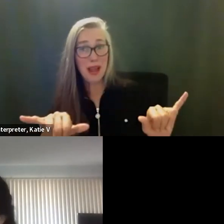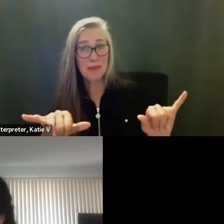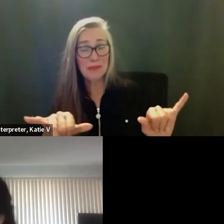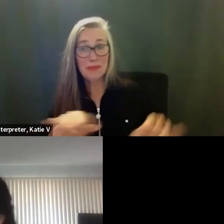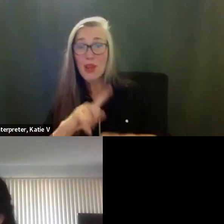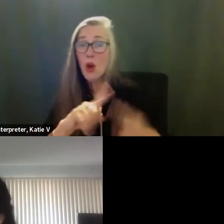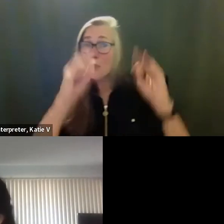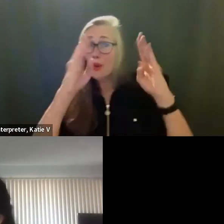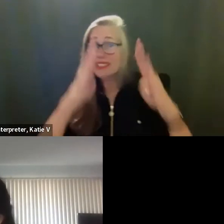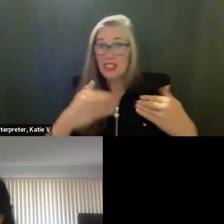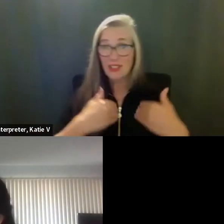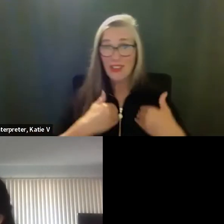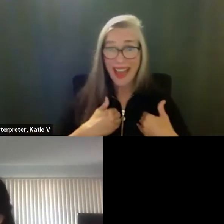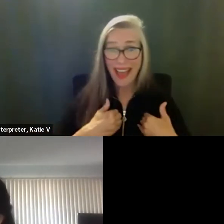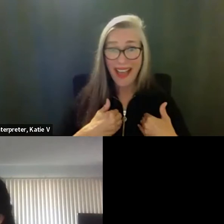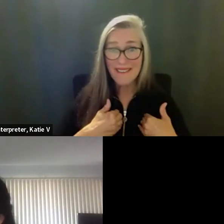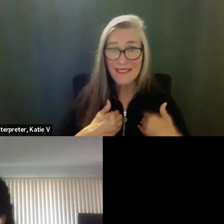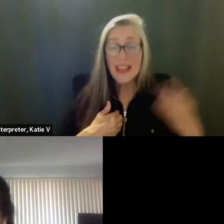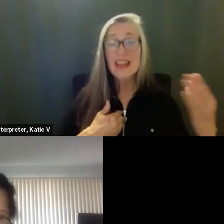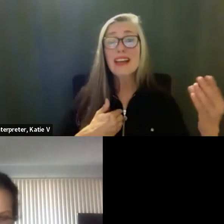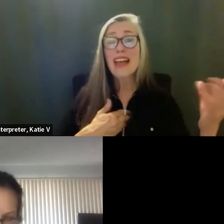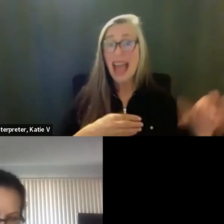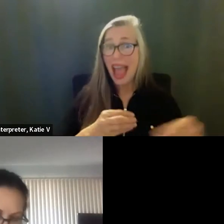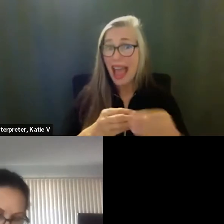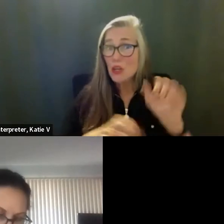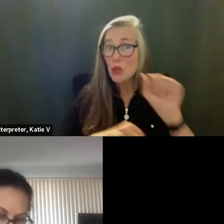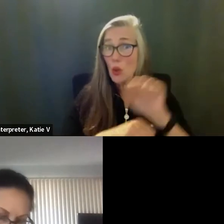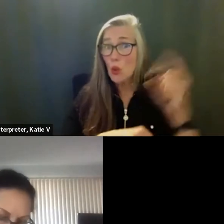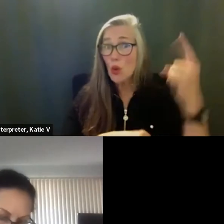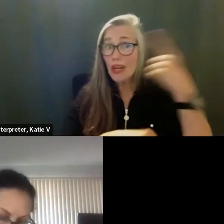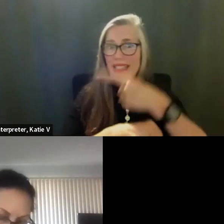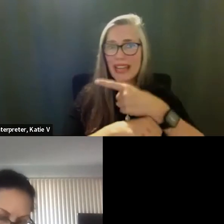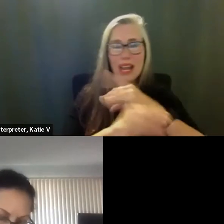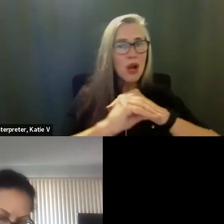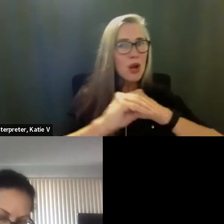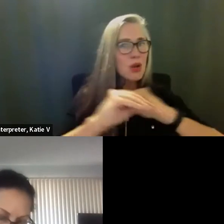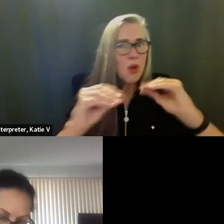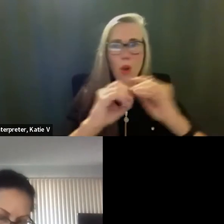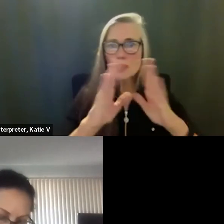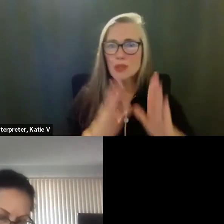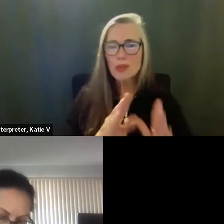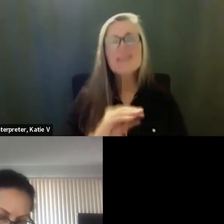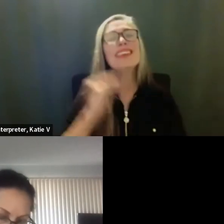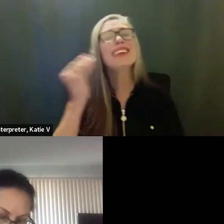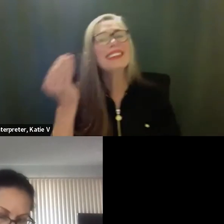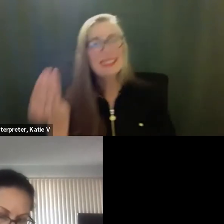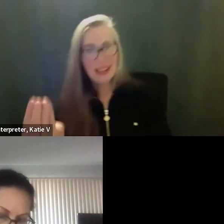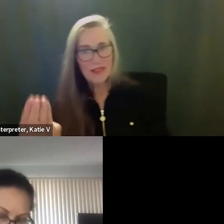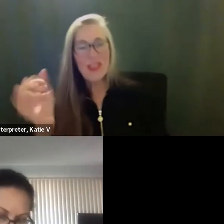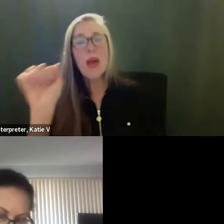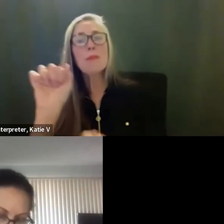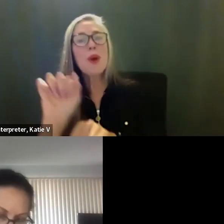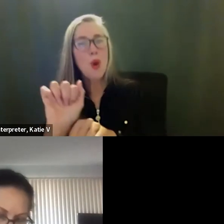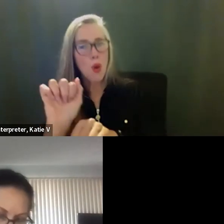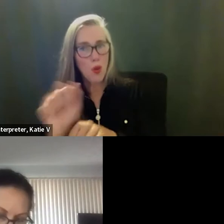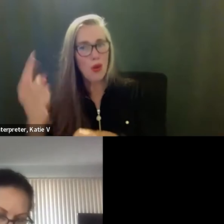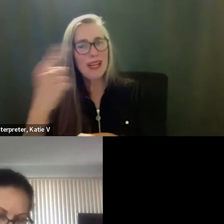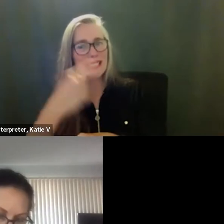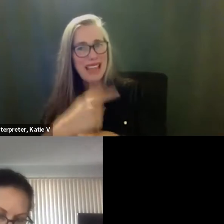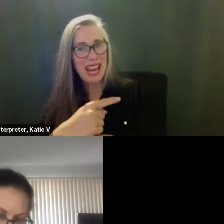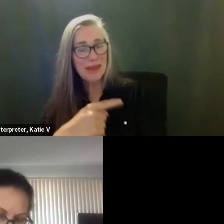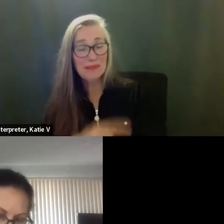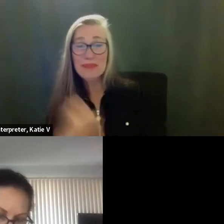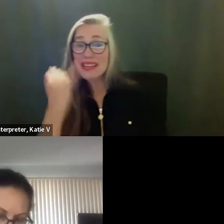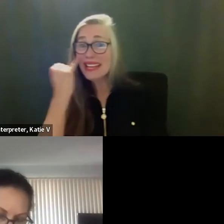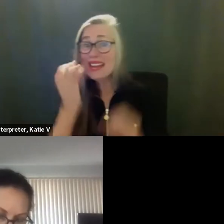actually can get to know the IEPs. They, if there are IEPs held, they can actually attend them. Uh, they